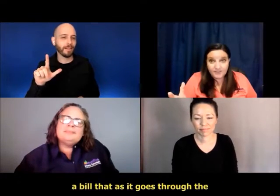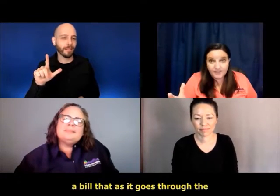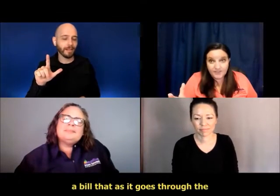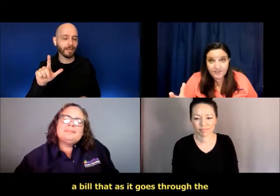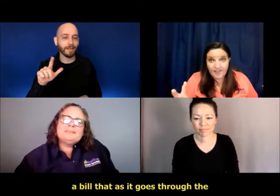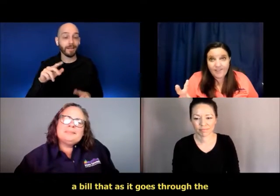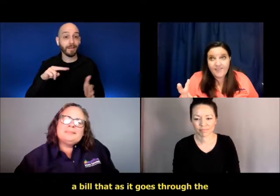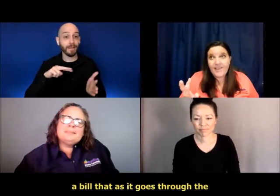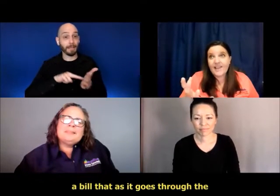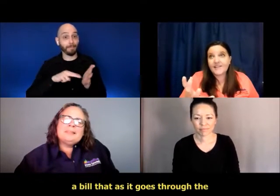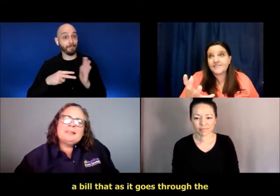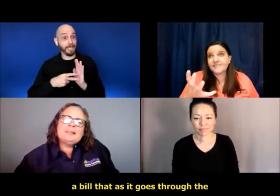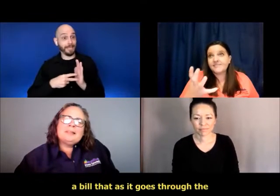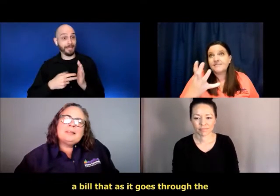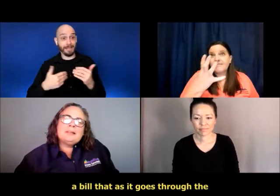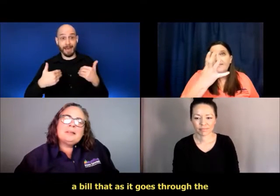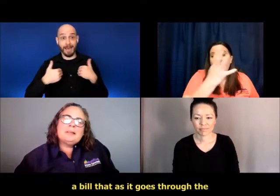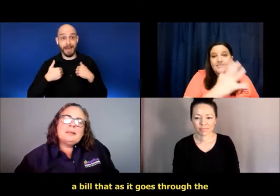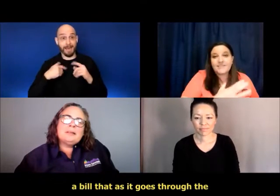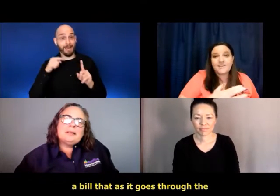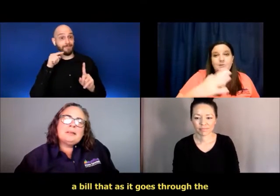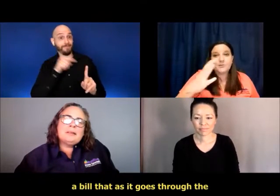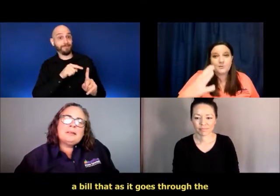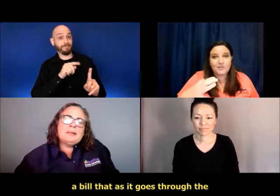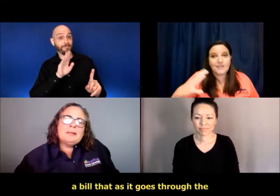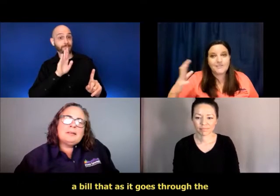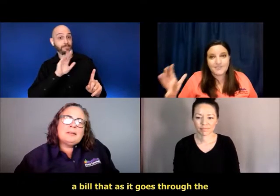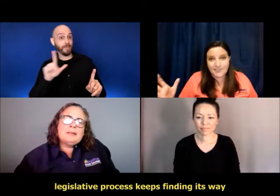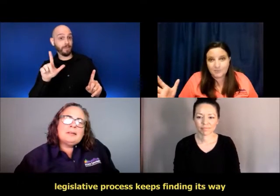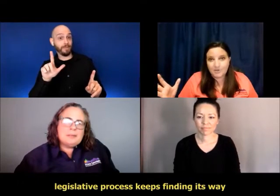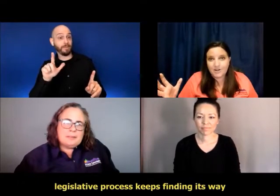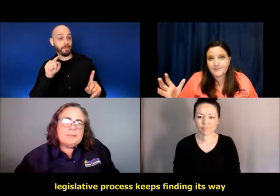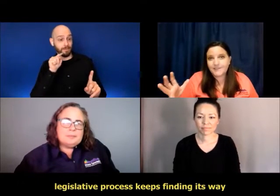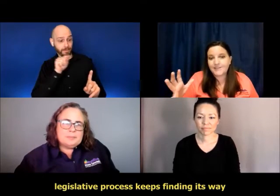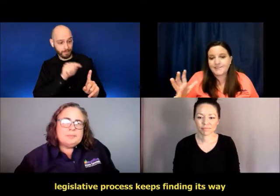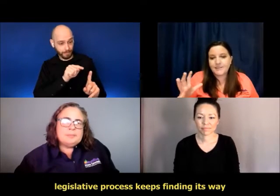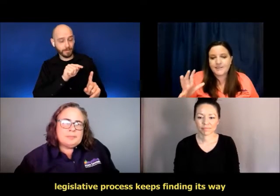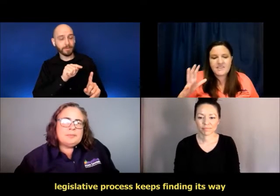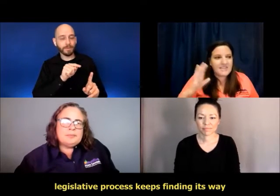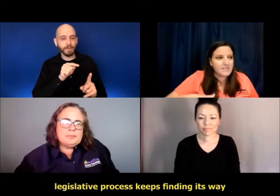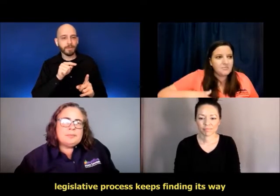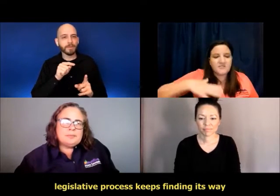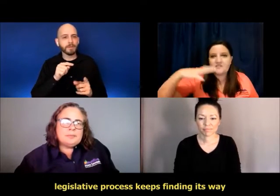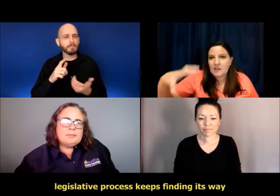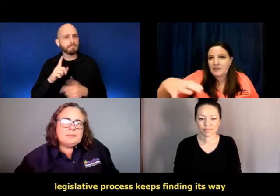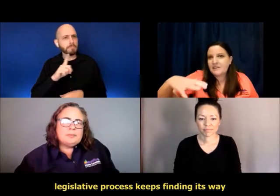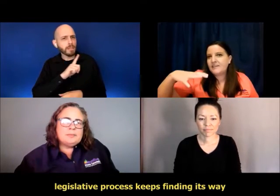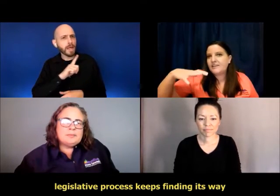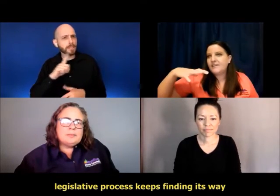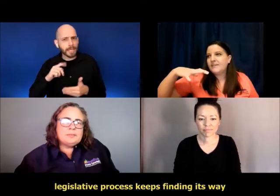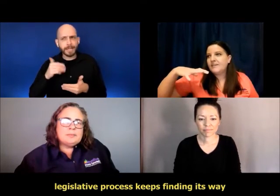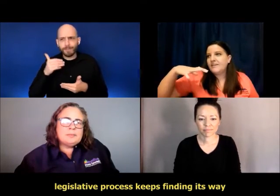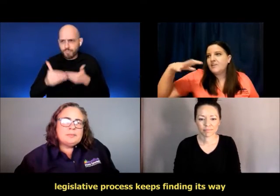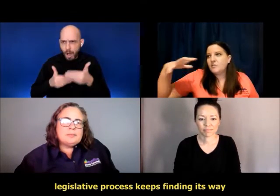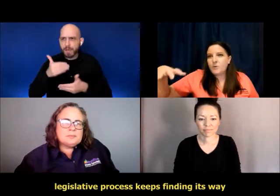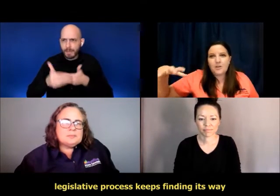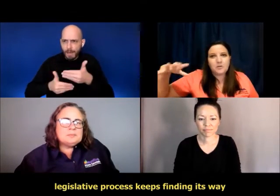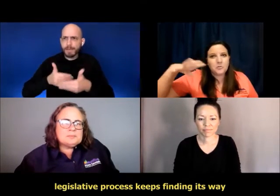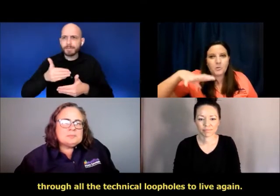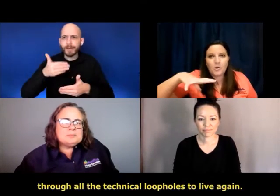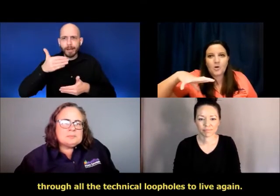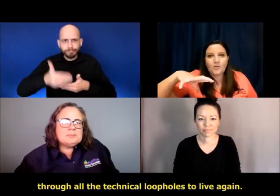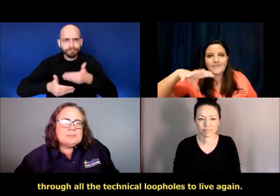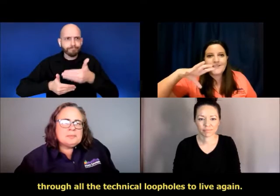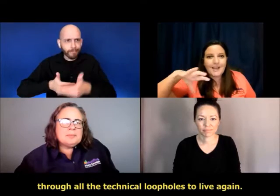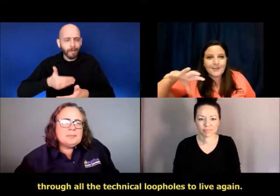bill that as it goes through the legislative process, keeps finding its